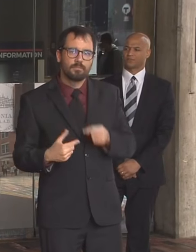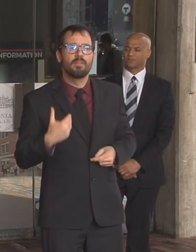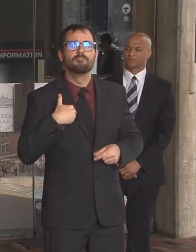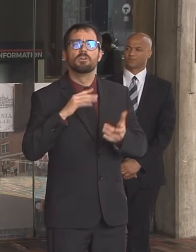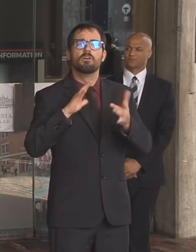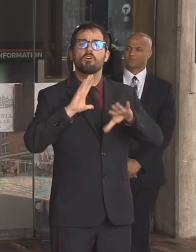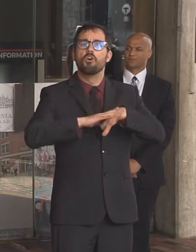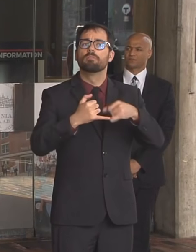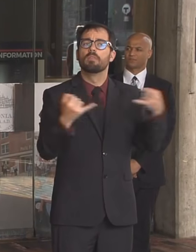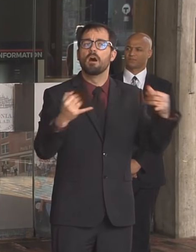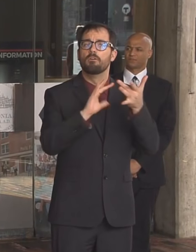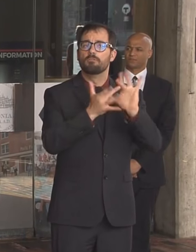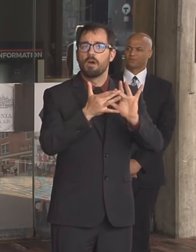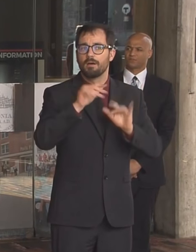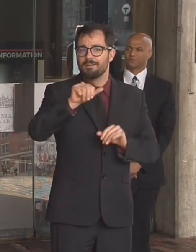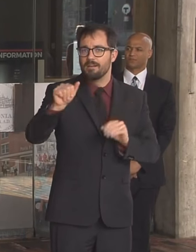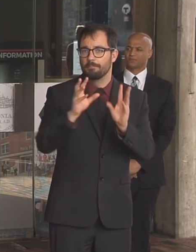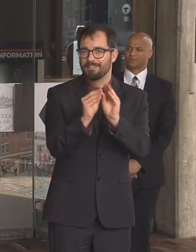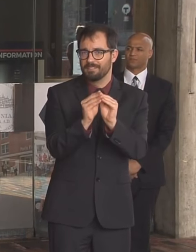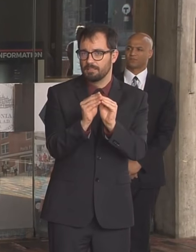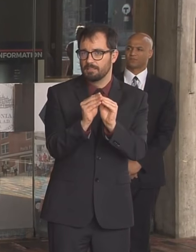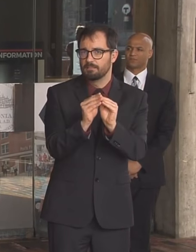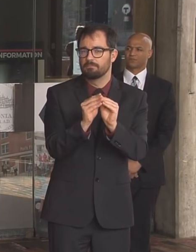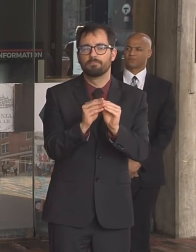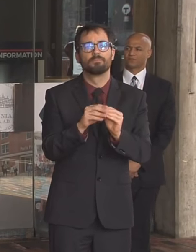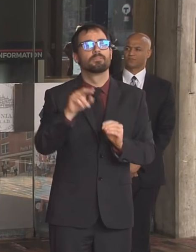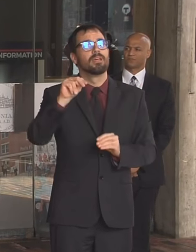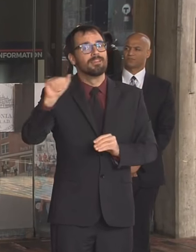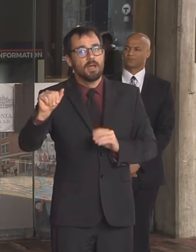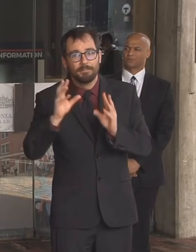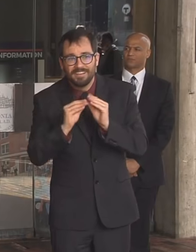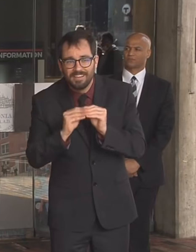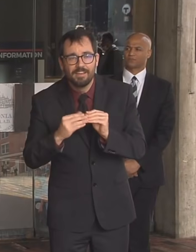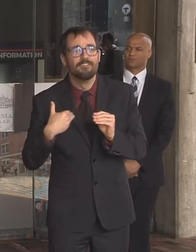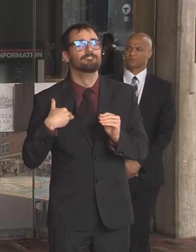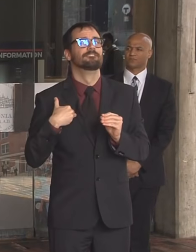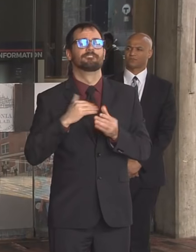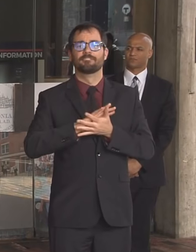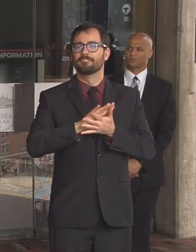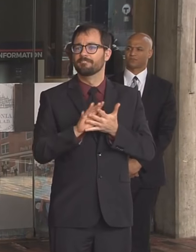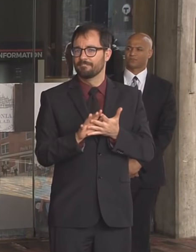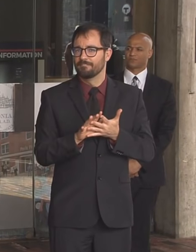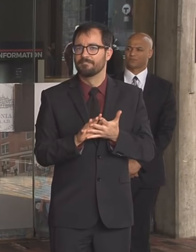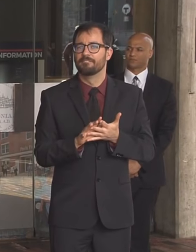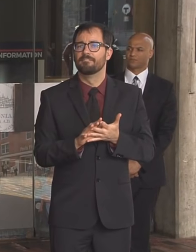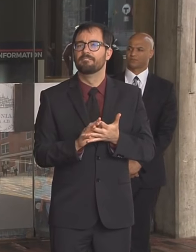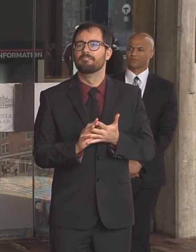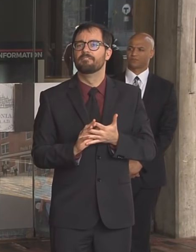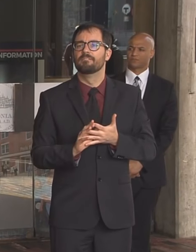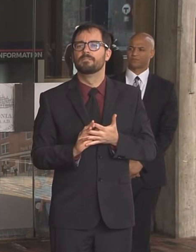narcotics anonymous but it's important for us to reach out to somebody who might need a phone call so we're asking you to reach out